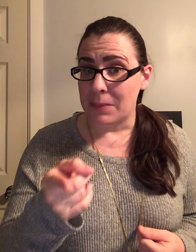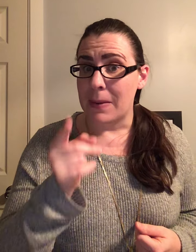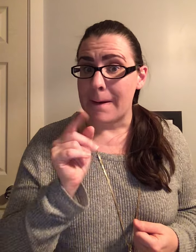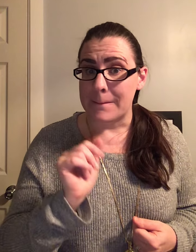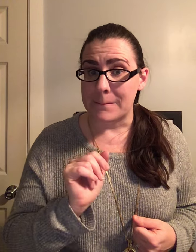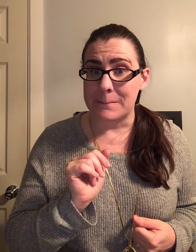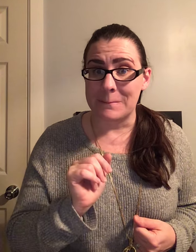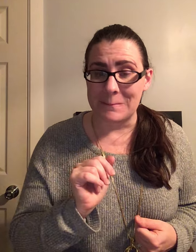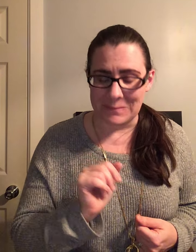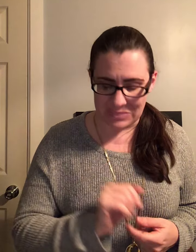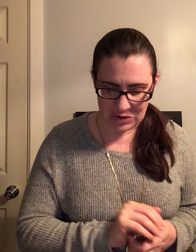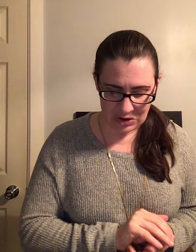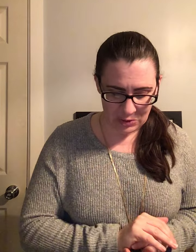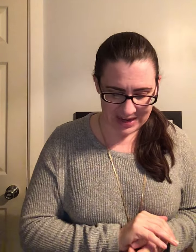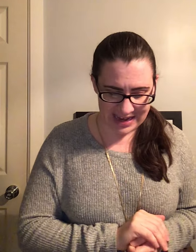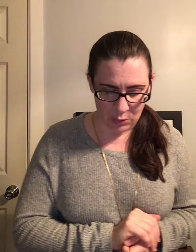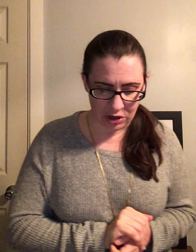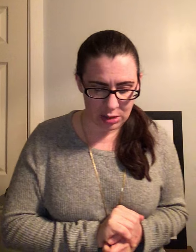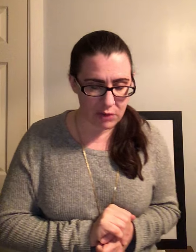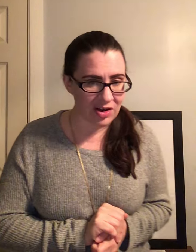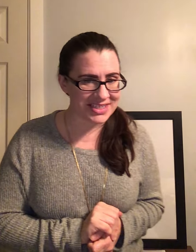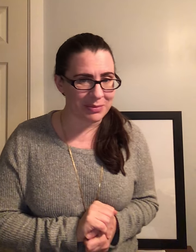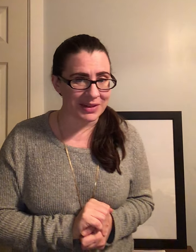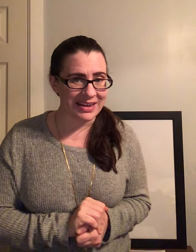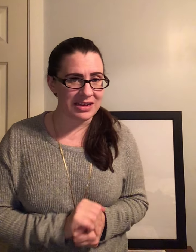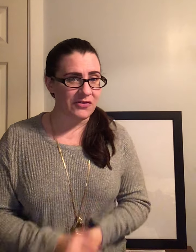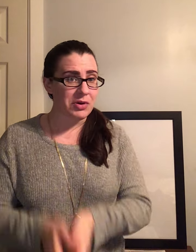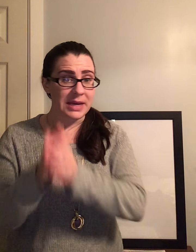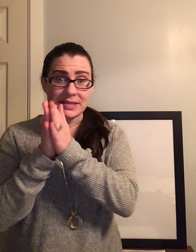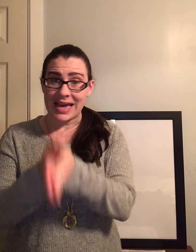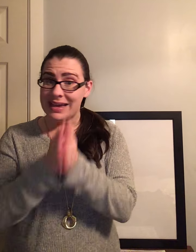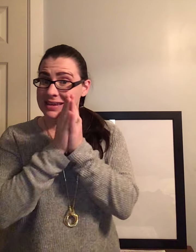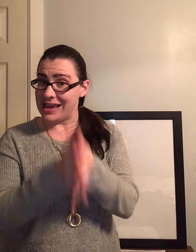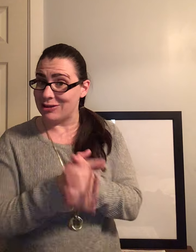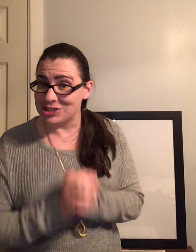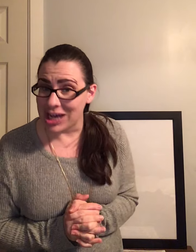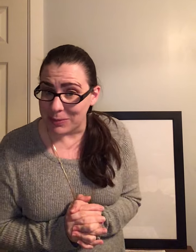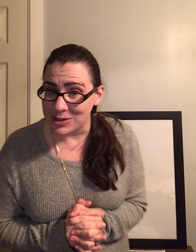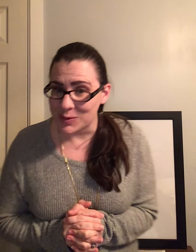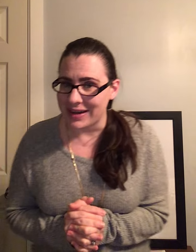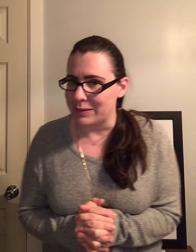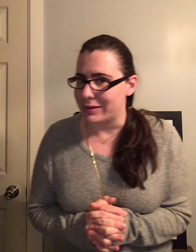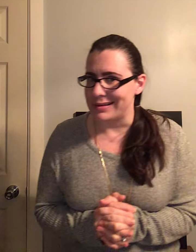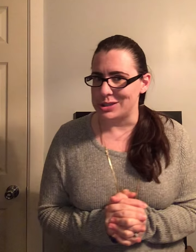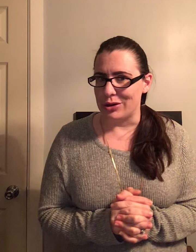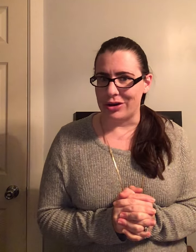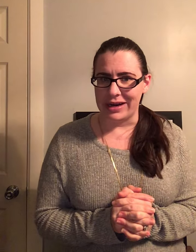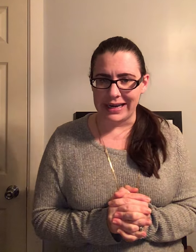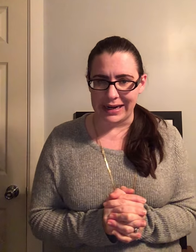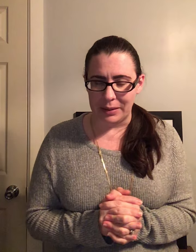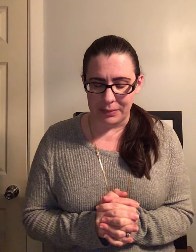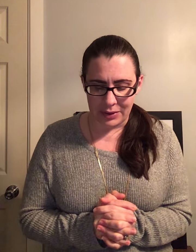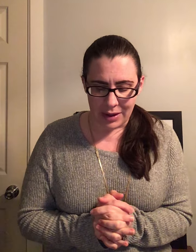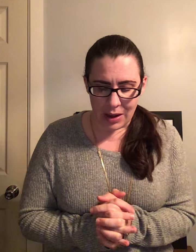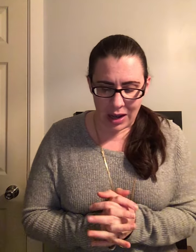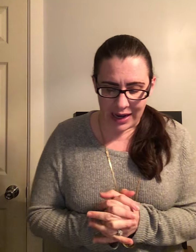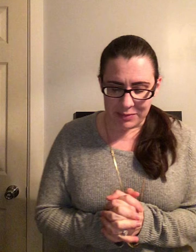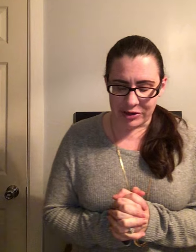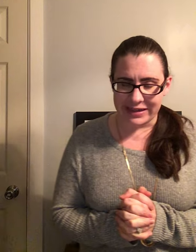Museum. M. Okay, we're going to move on to blending phonemes. Get your choppers ready because you're going to need them. I'm going to